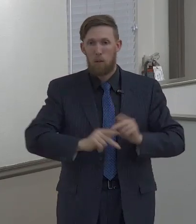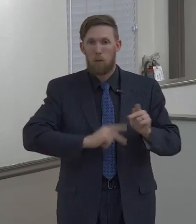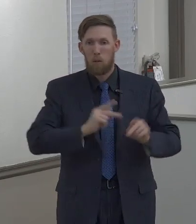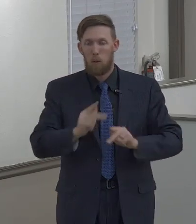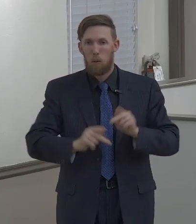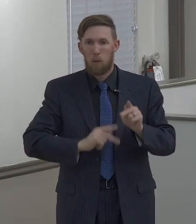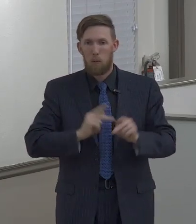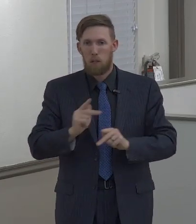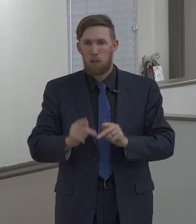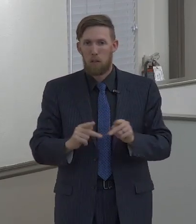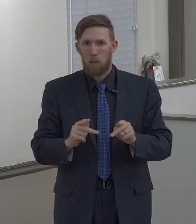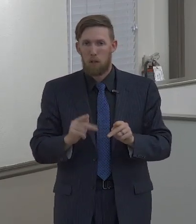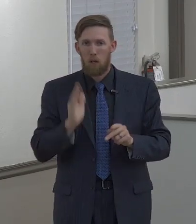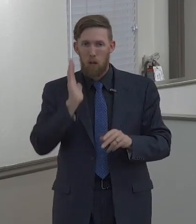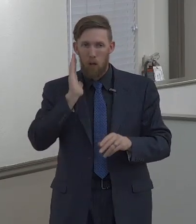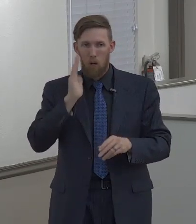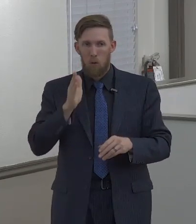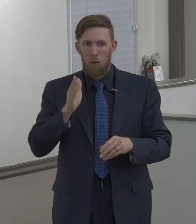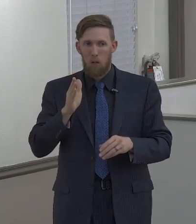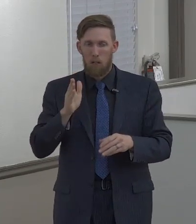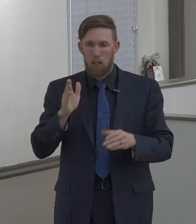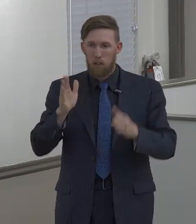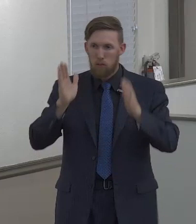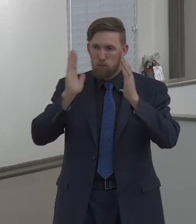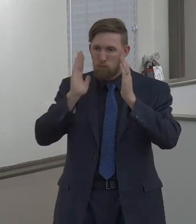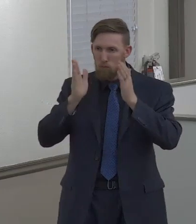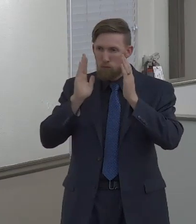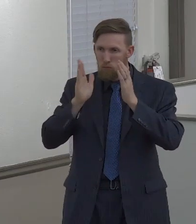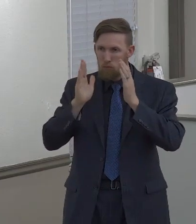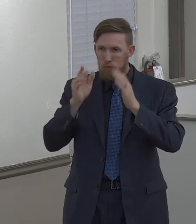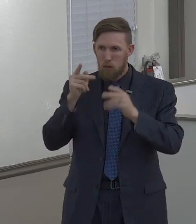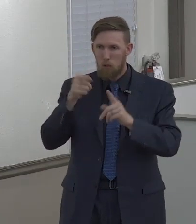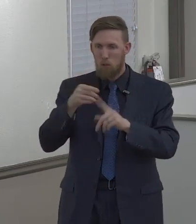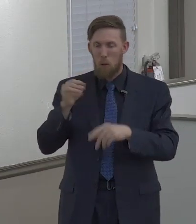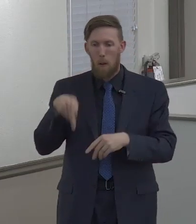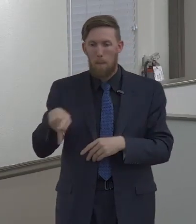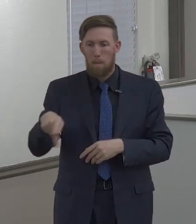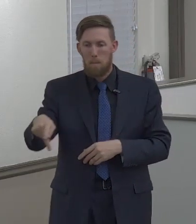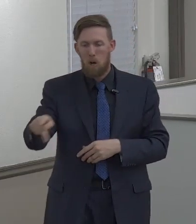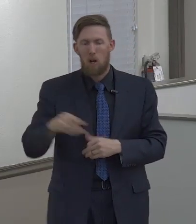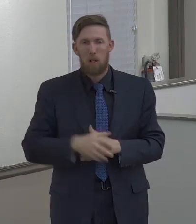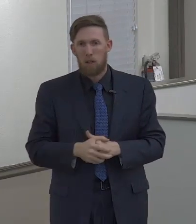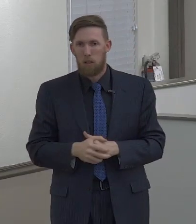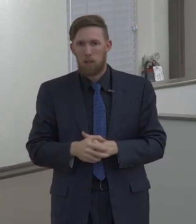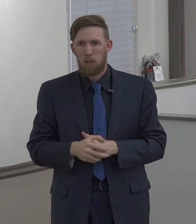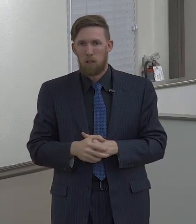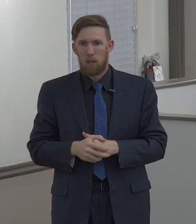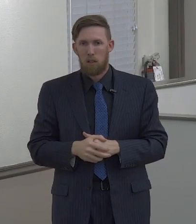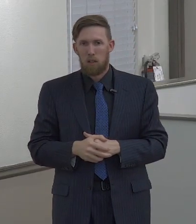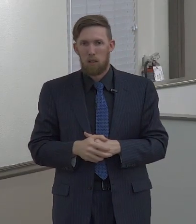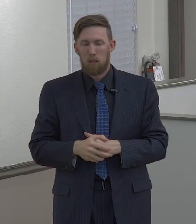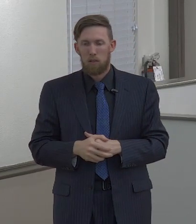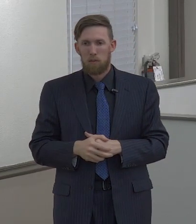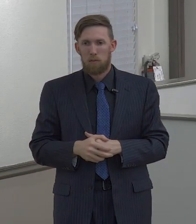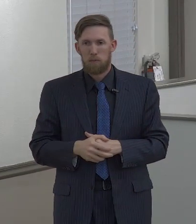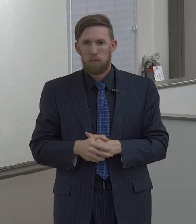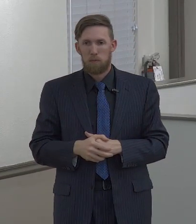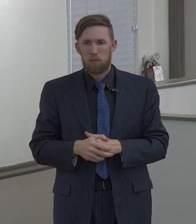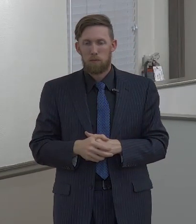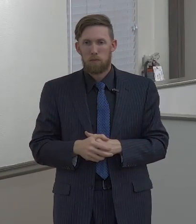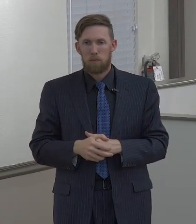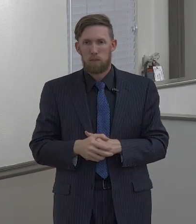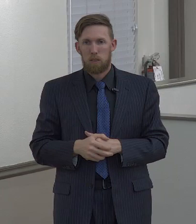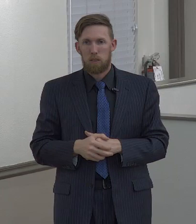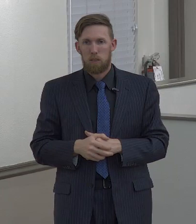being named. They just don't like it anymore. And so the Apostle Paul, man, he just lists them out. He just writes them all down